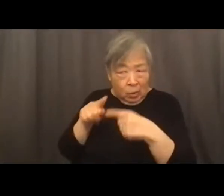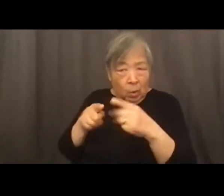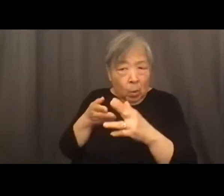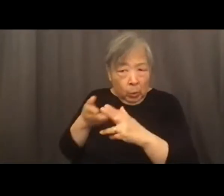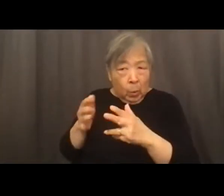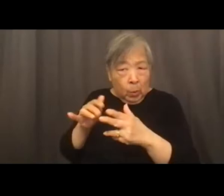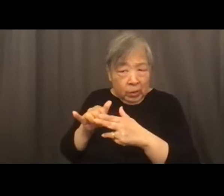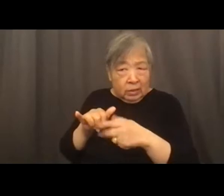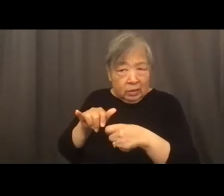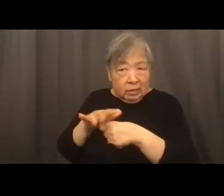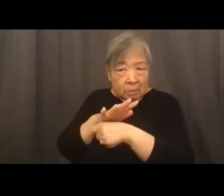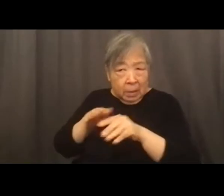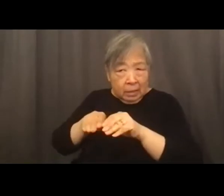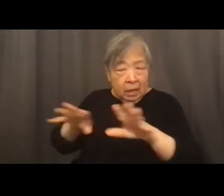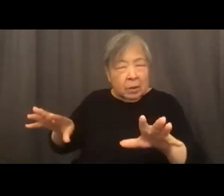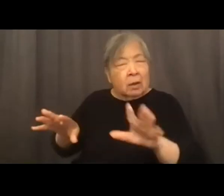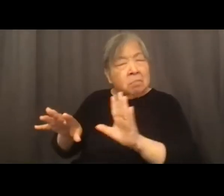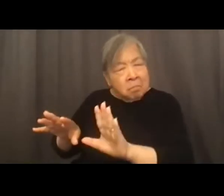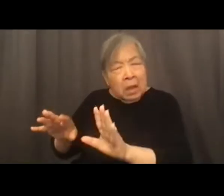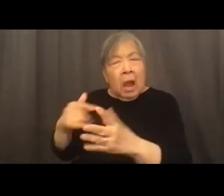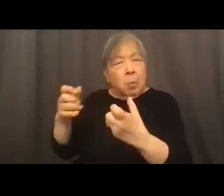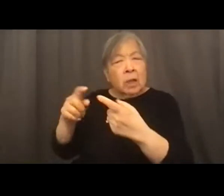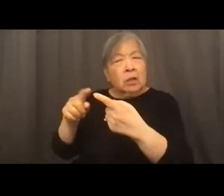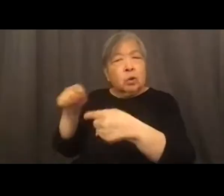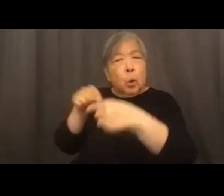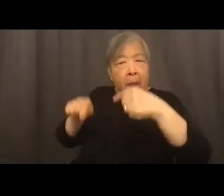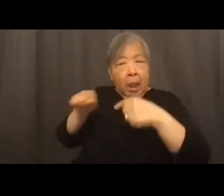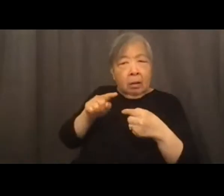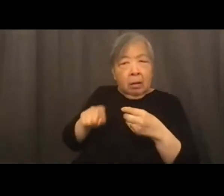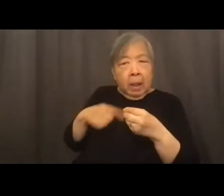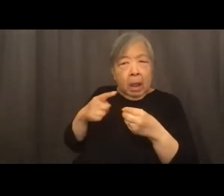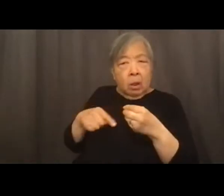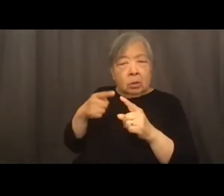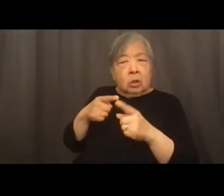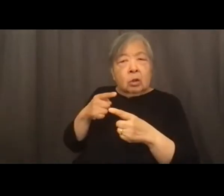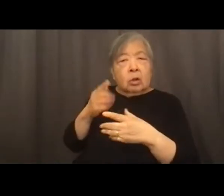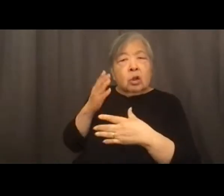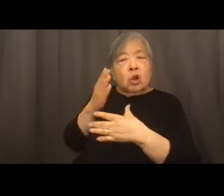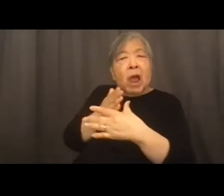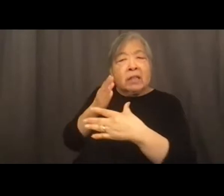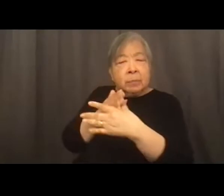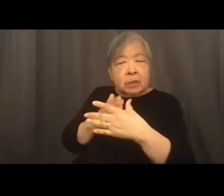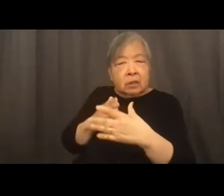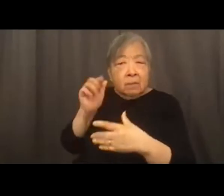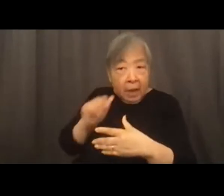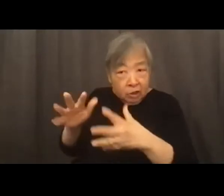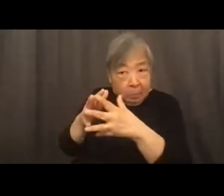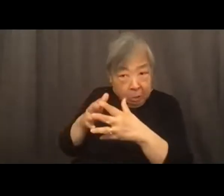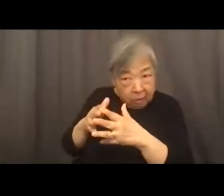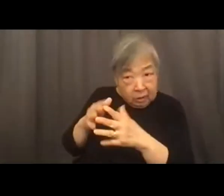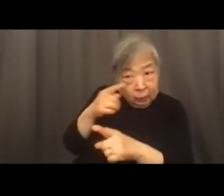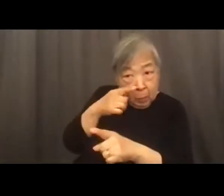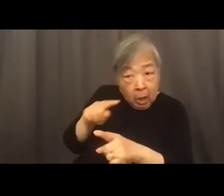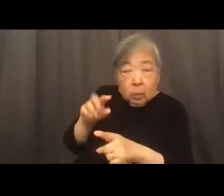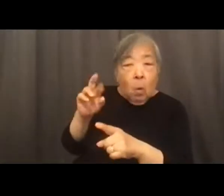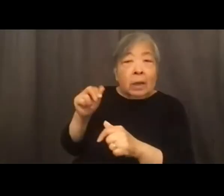If it's okay, there's a piece that I want to go back to you on the harassment of Asian Americans, if that's okay with you, or we could